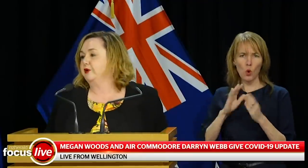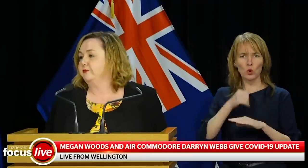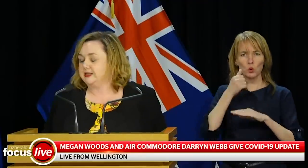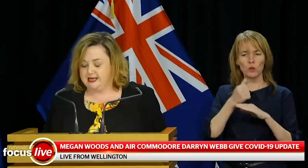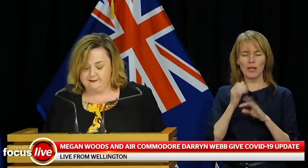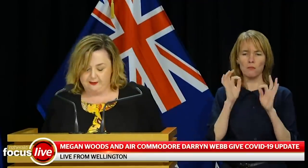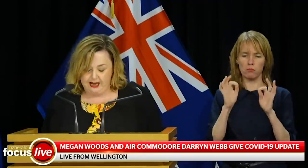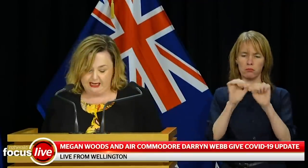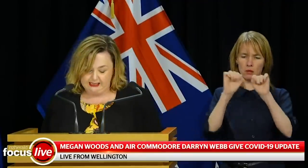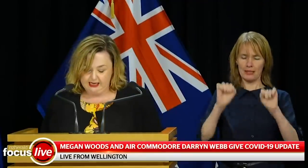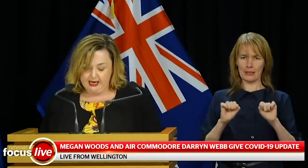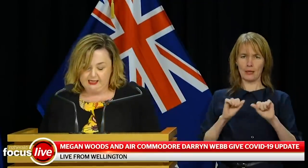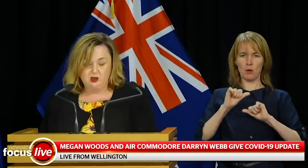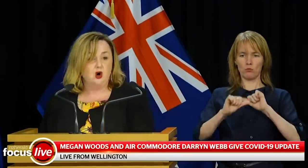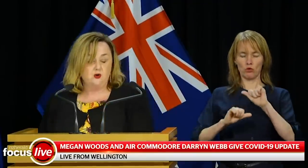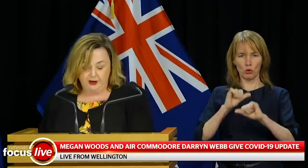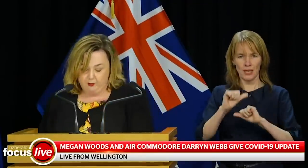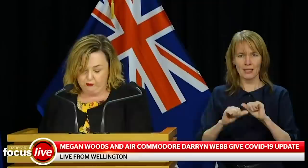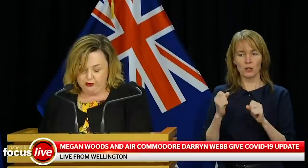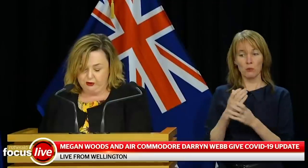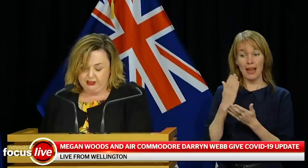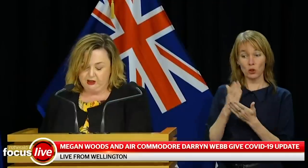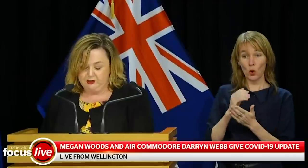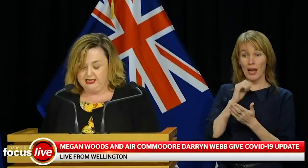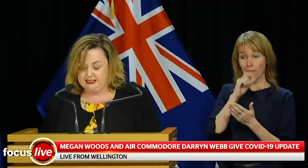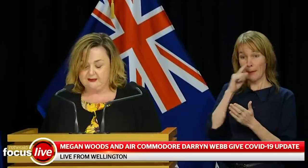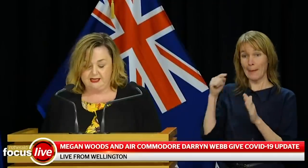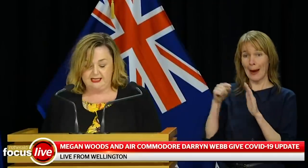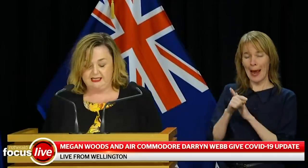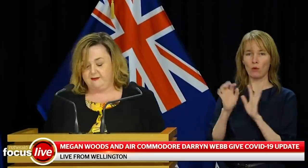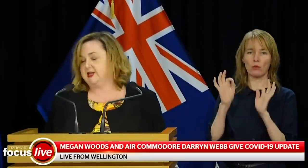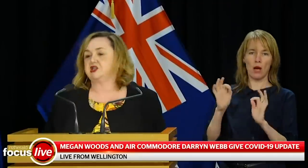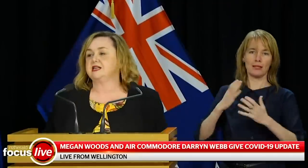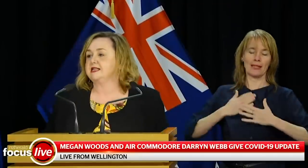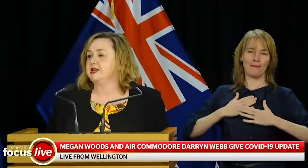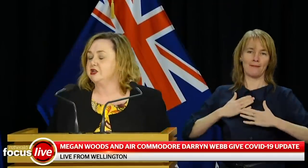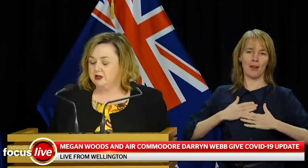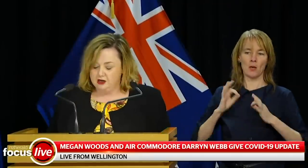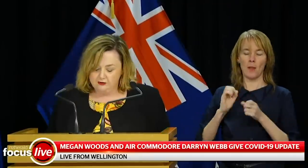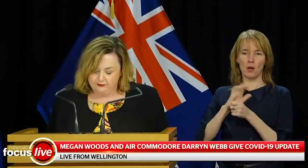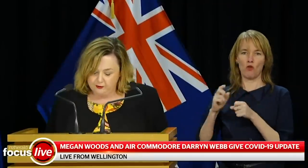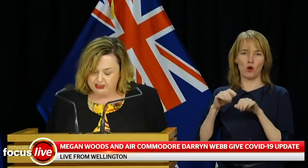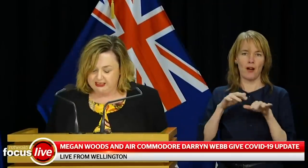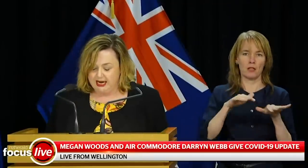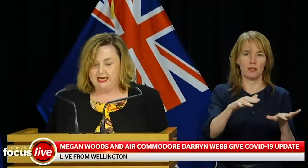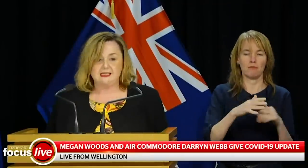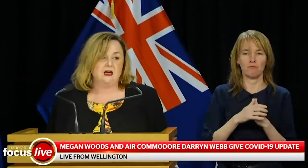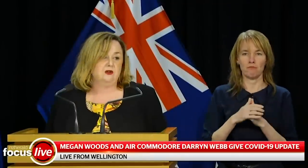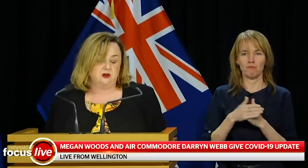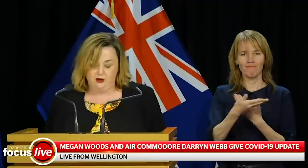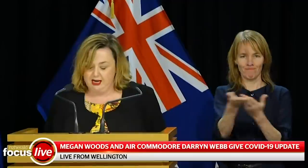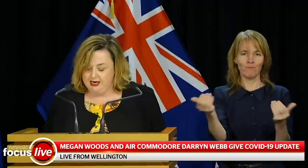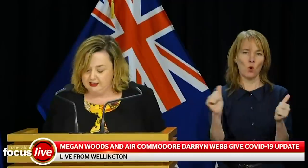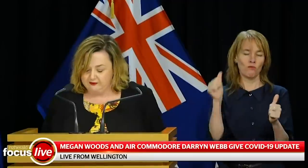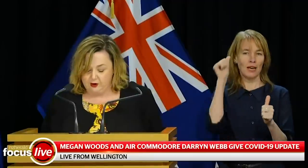improvements have been made. As you know, people returning to New Zealand must enter managed isolation for 14 days